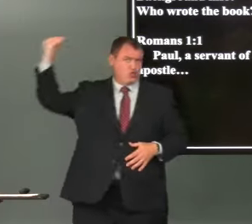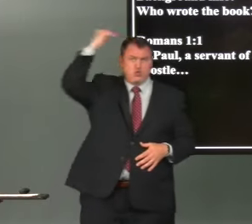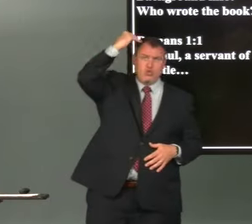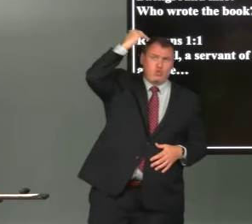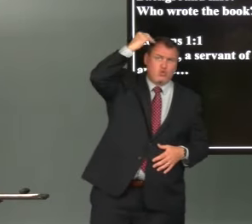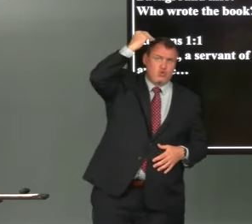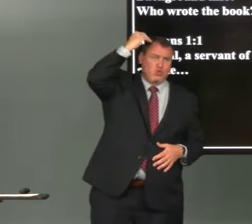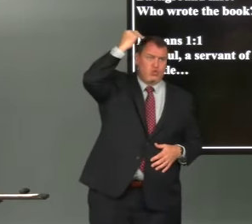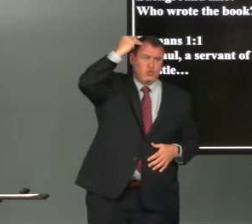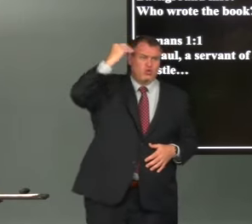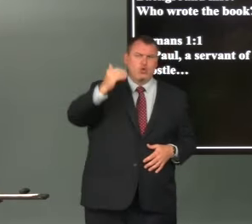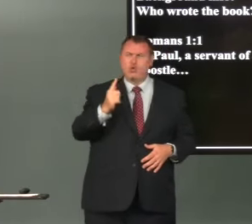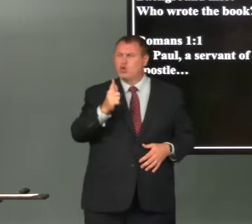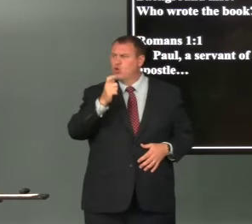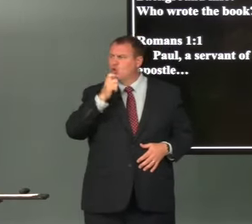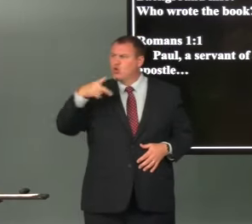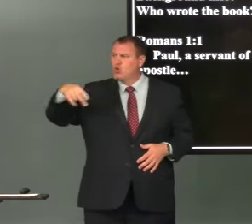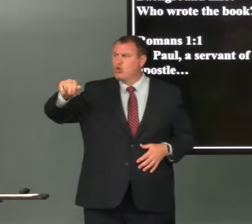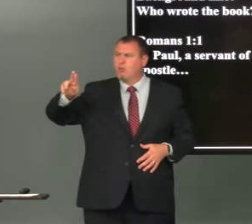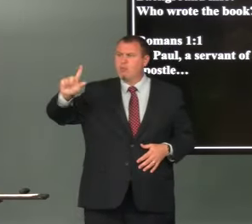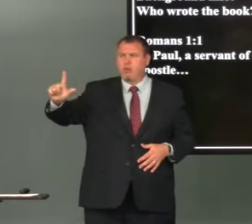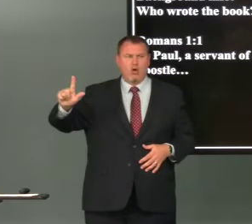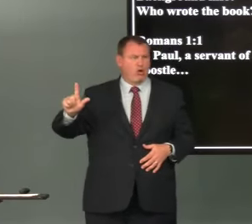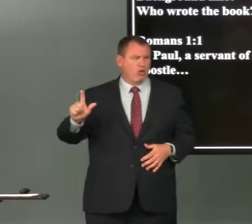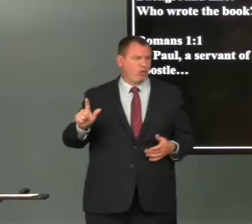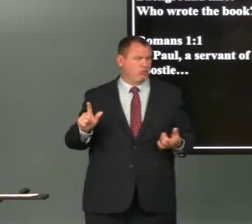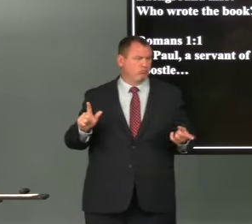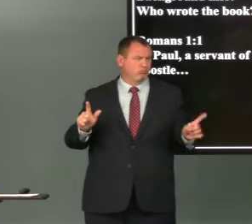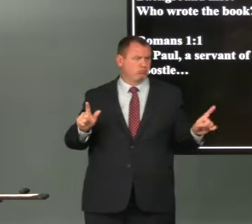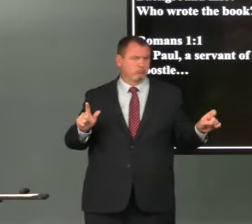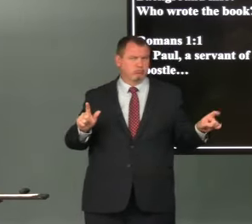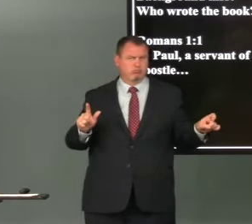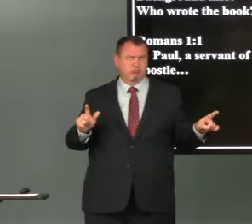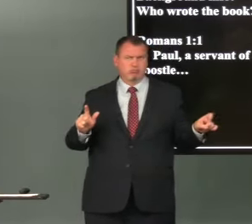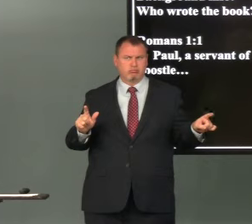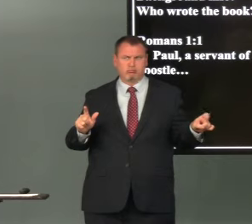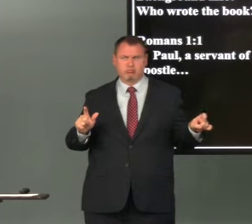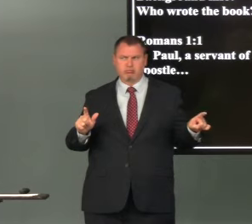did the romans know who paul was